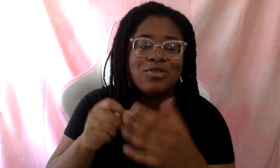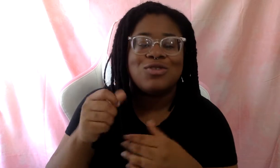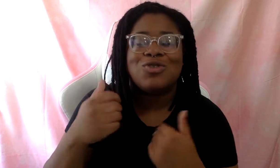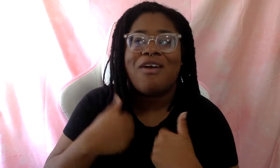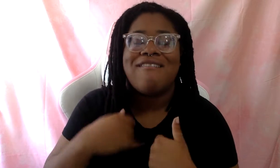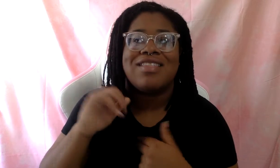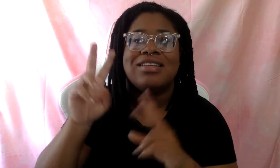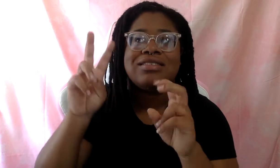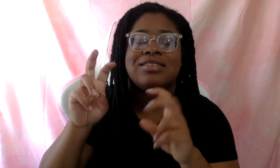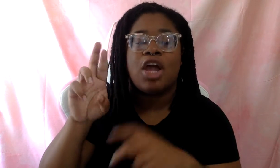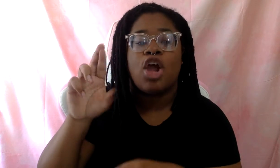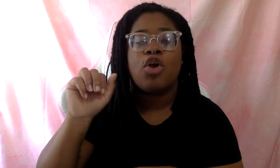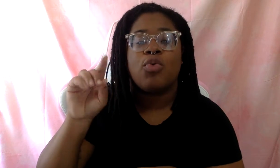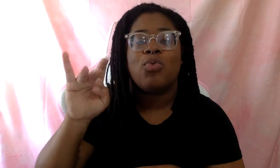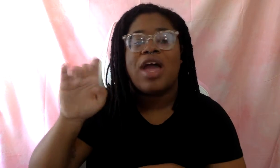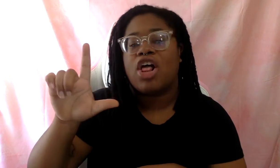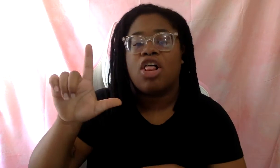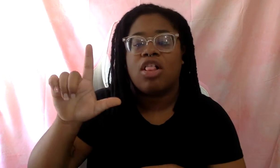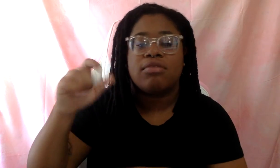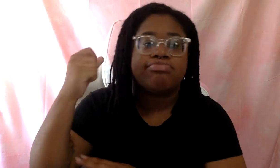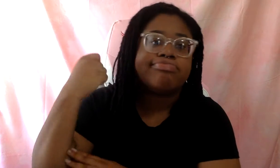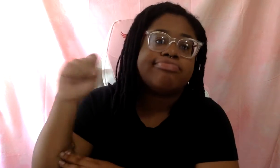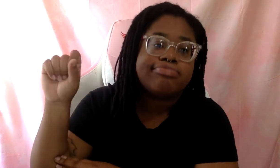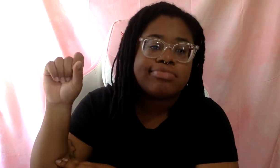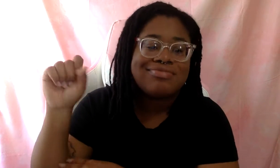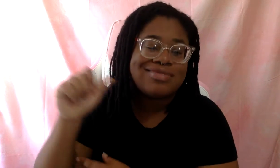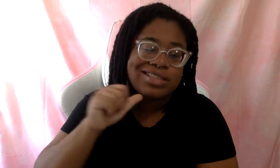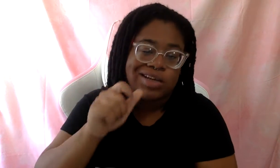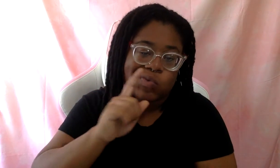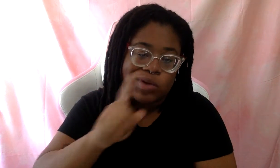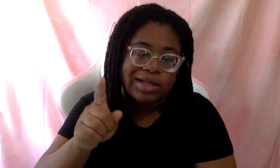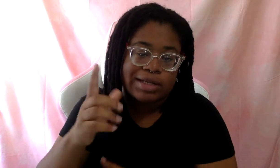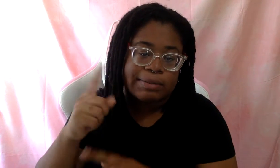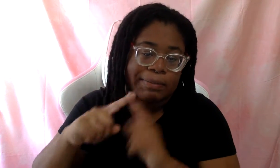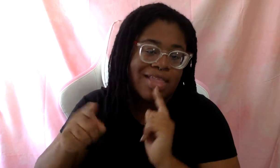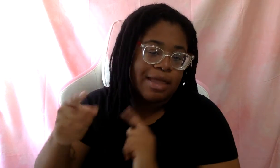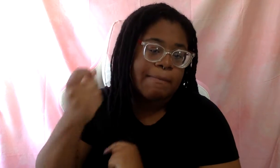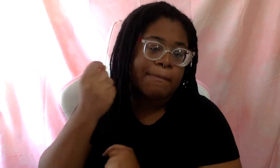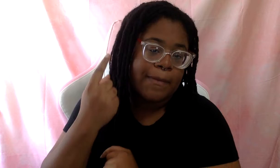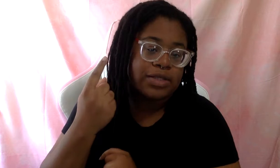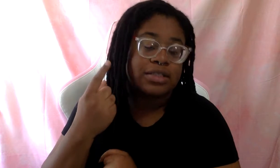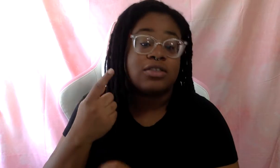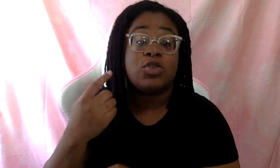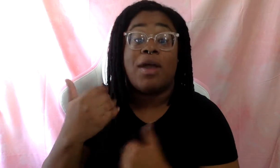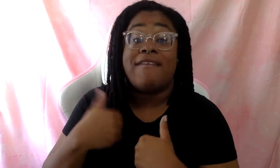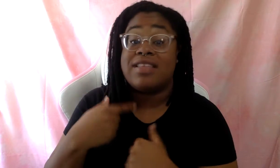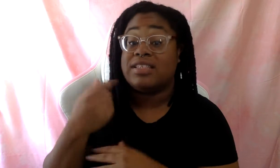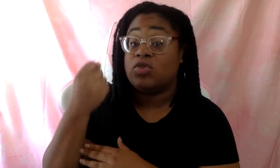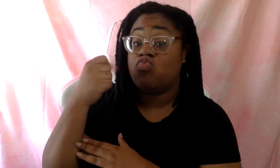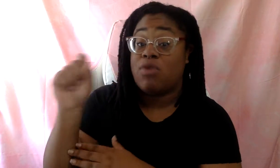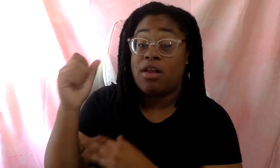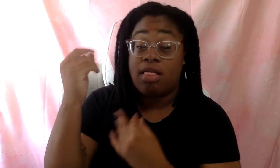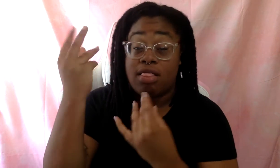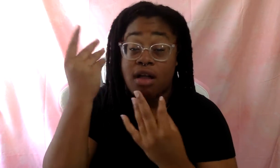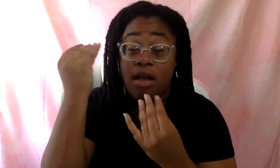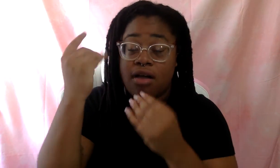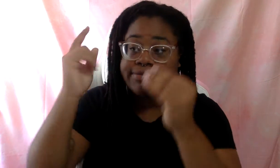radical, but that's the word that I'll use because that's the word that I think most people will understand. To have these radical thought processes and